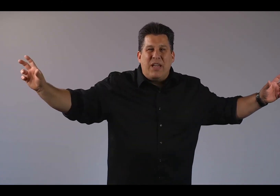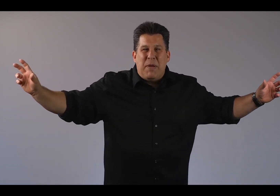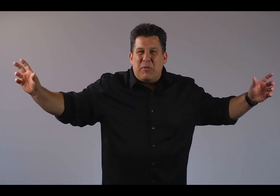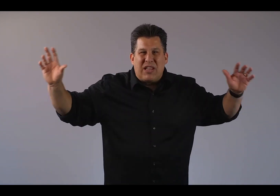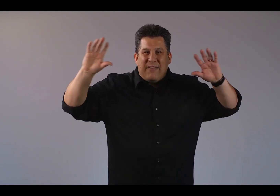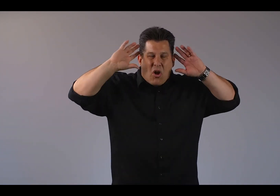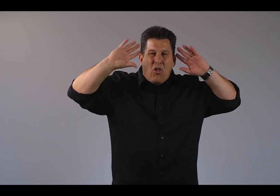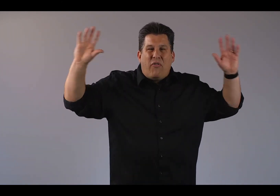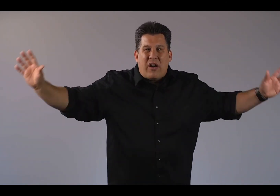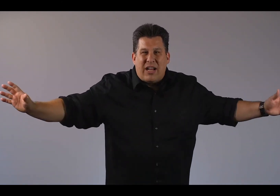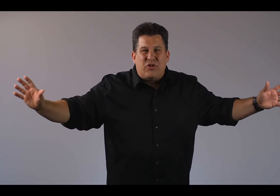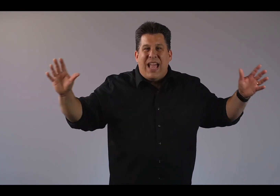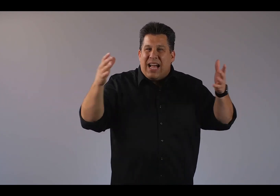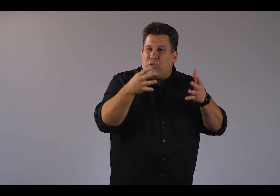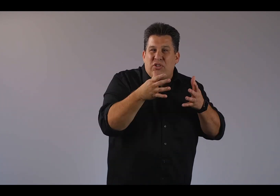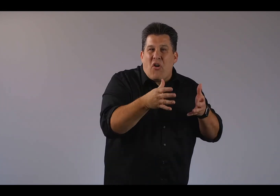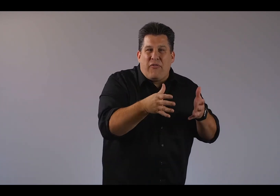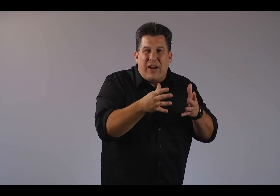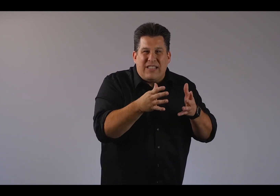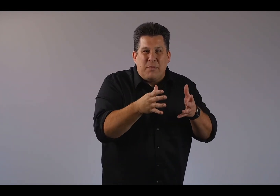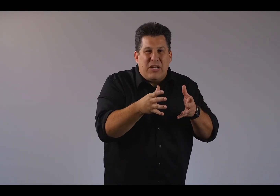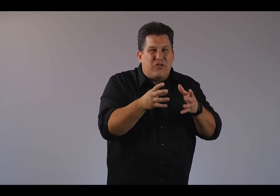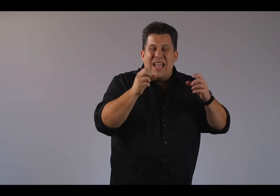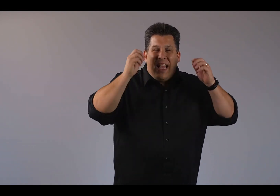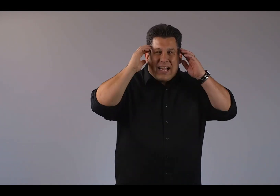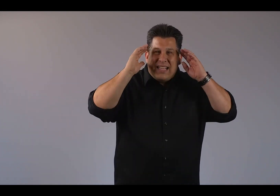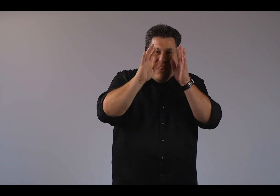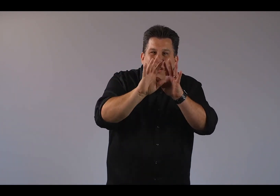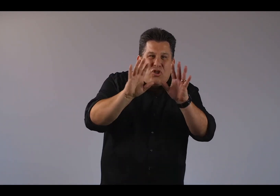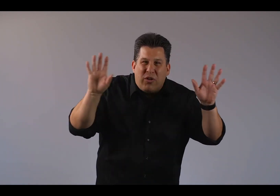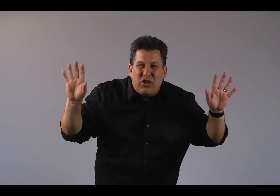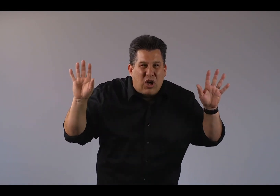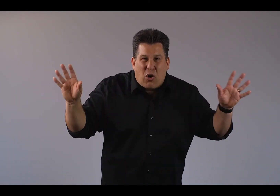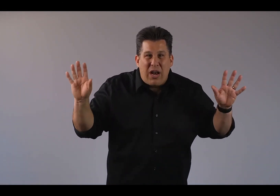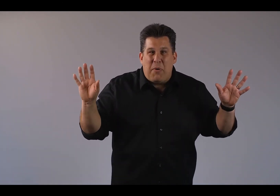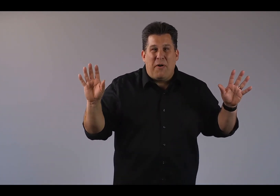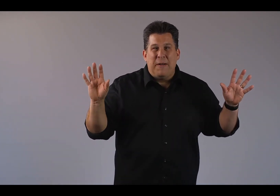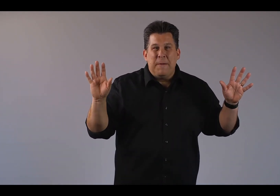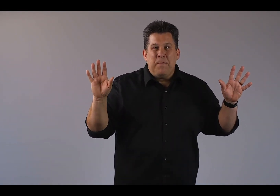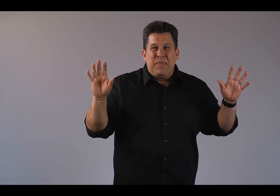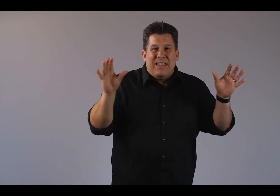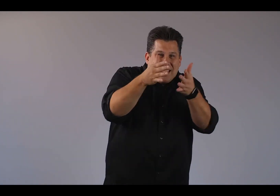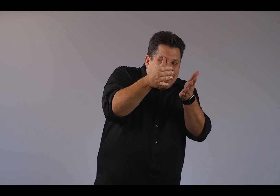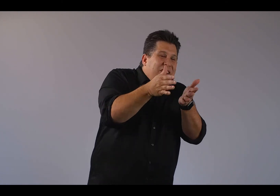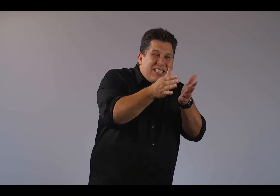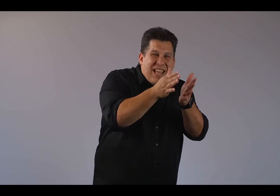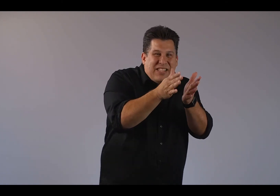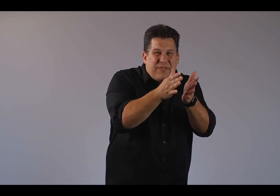in people's lives all over our country as a result of grace's ministry. Guys, these stories are incredible. This little slice of